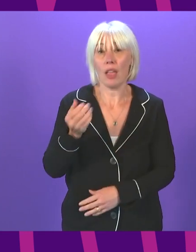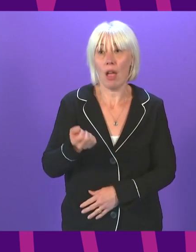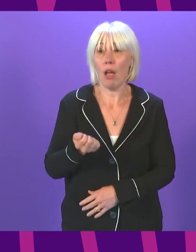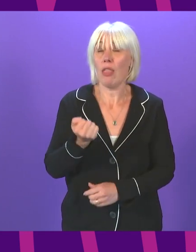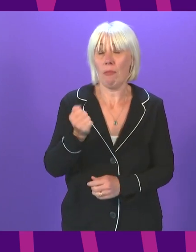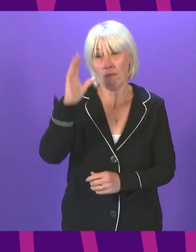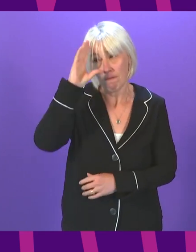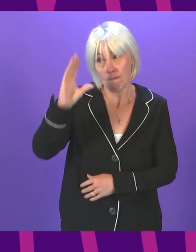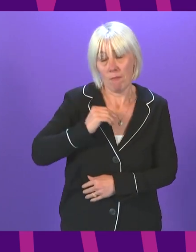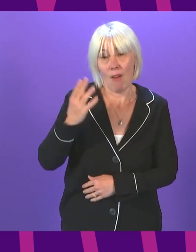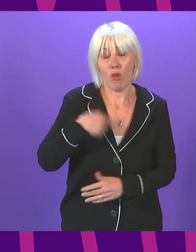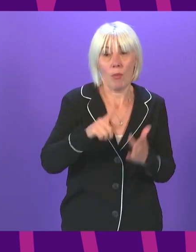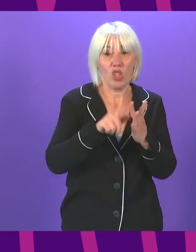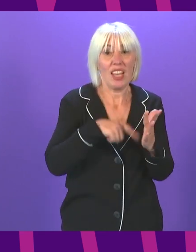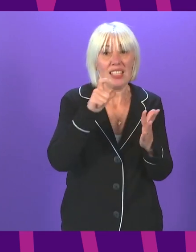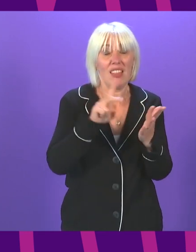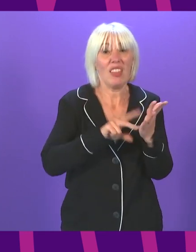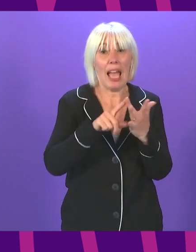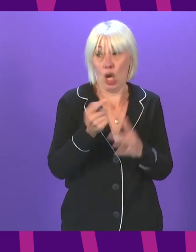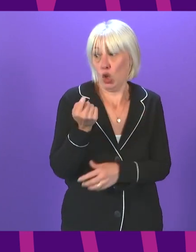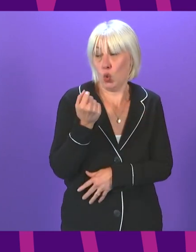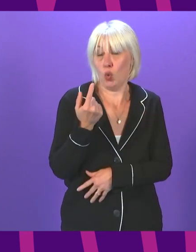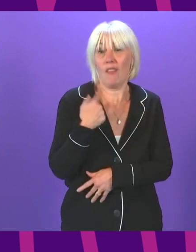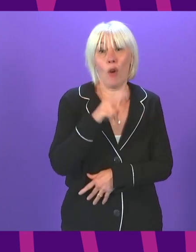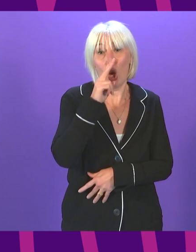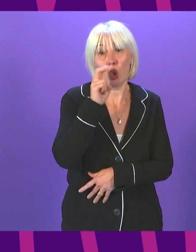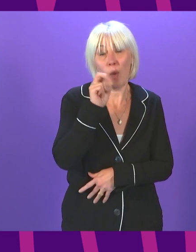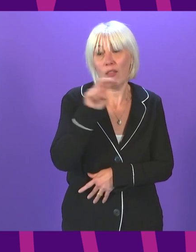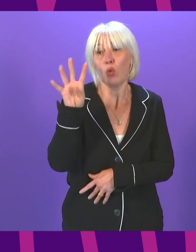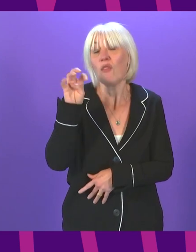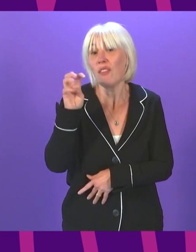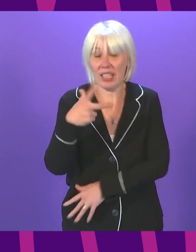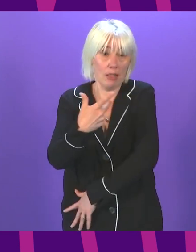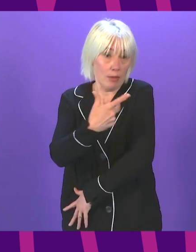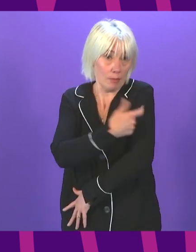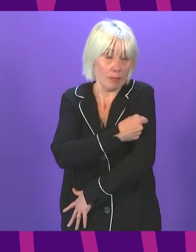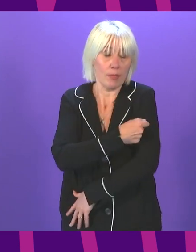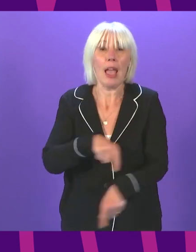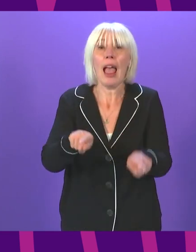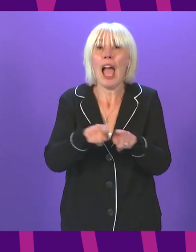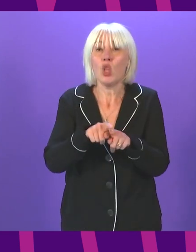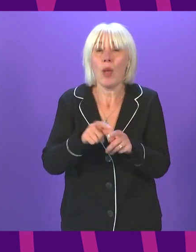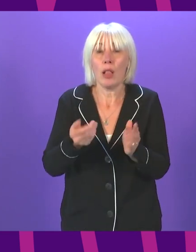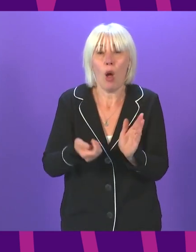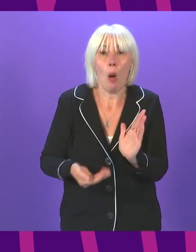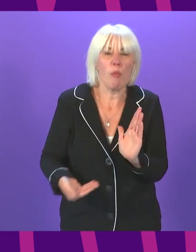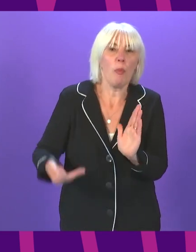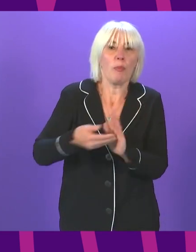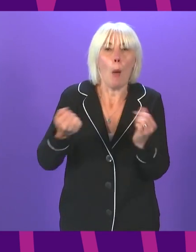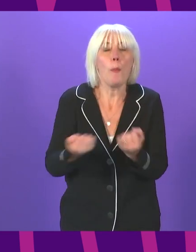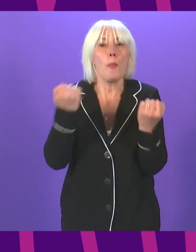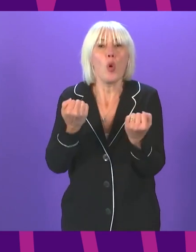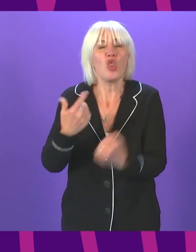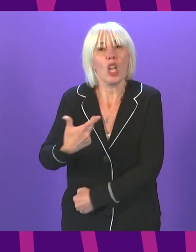JCVI soon on vaccination of 12 to 15 year olds and on booster jabs for vulnerable groups such as older people and those with